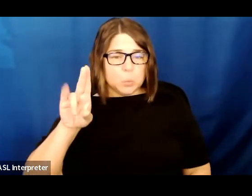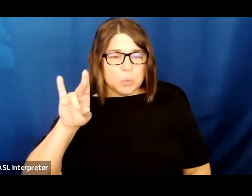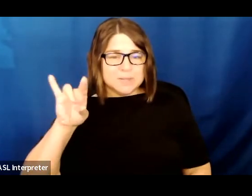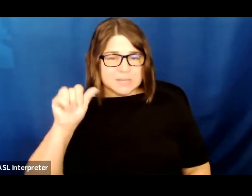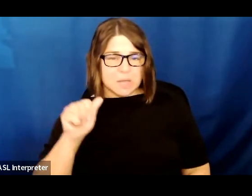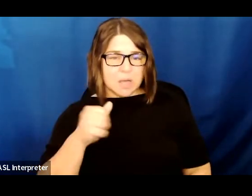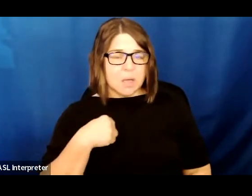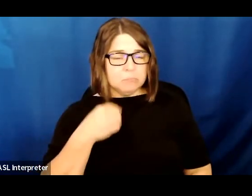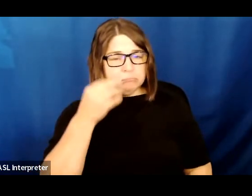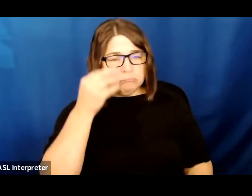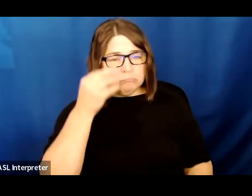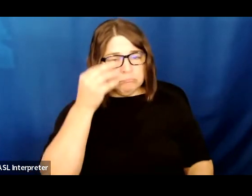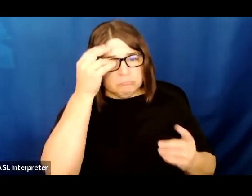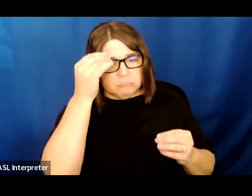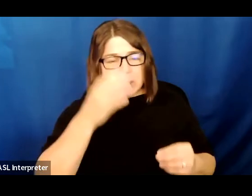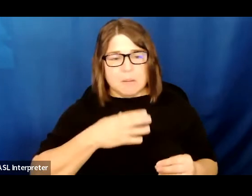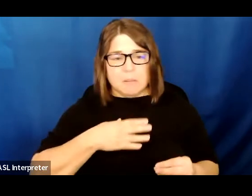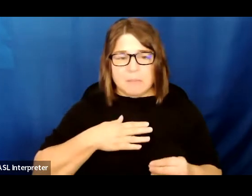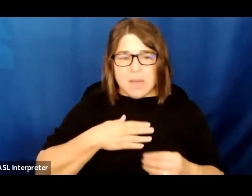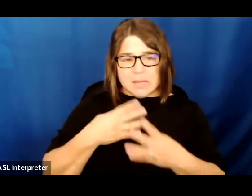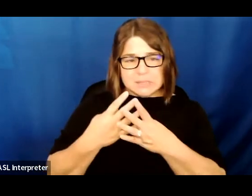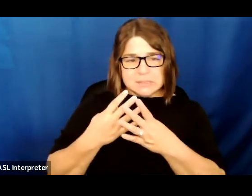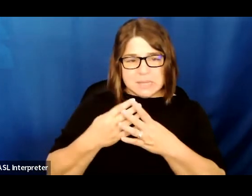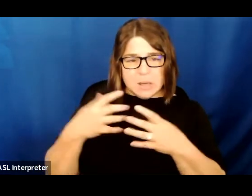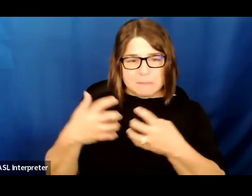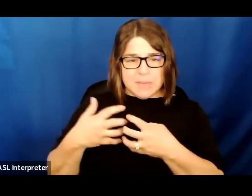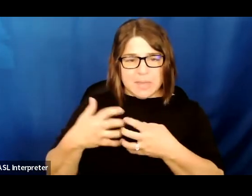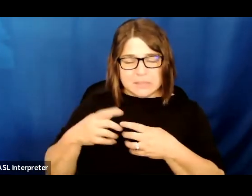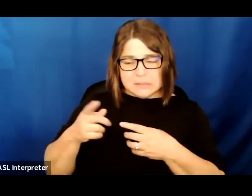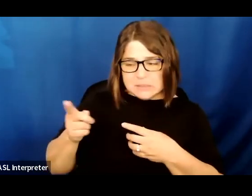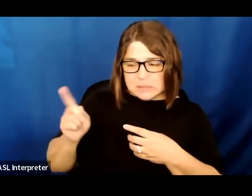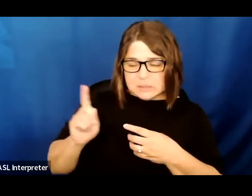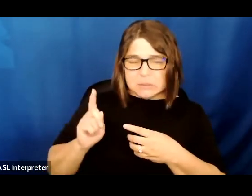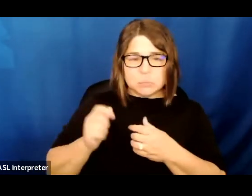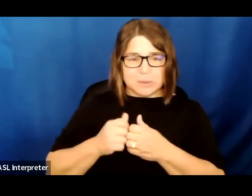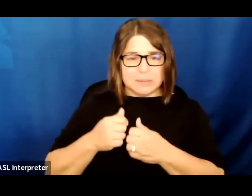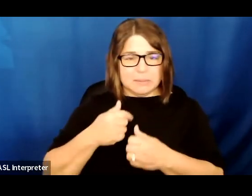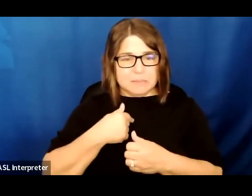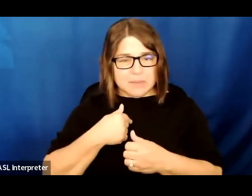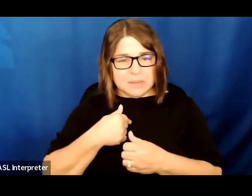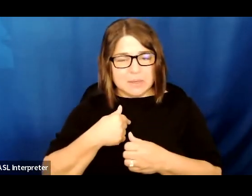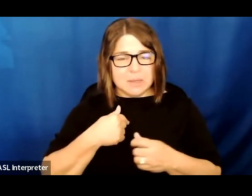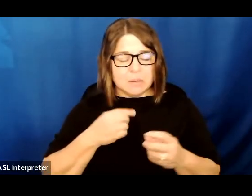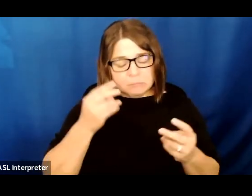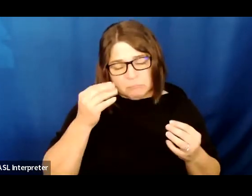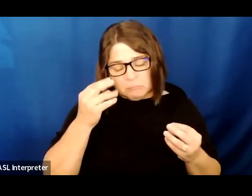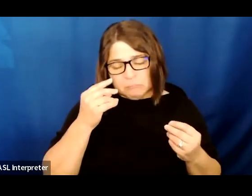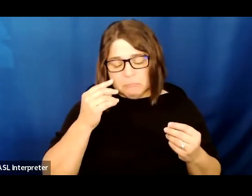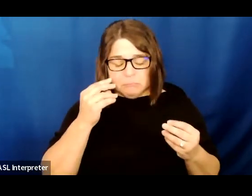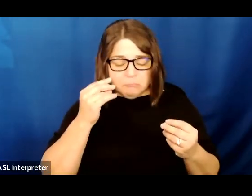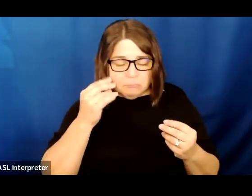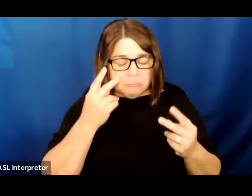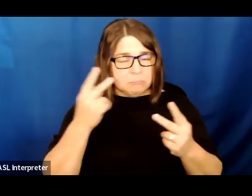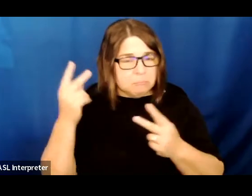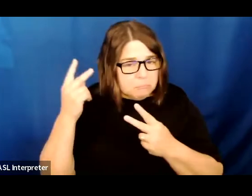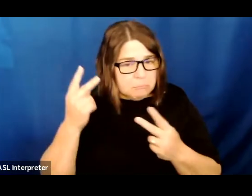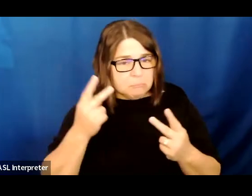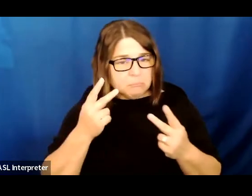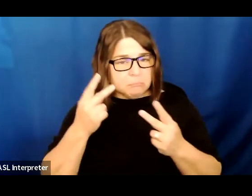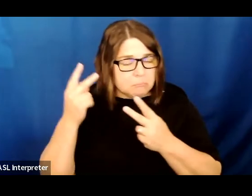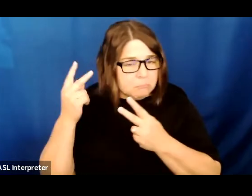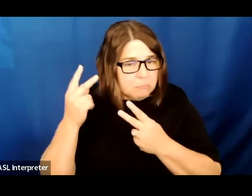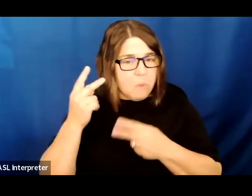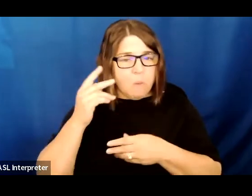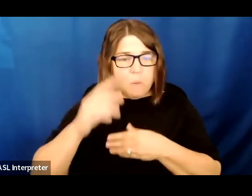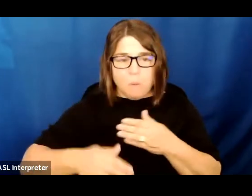my cellmates who were with me in immigration detention. I thought and I thought about all the people